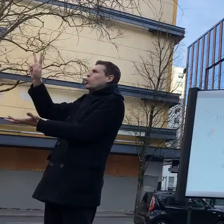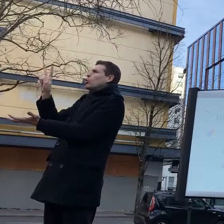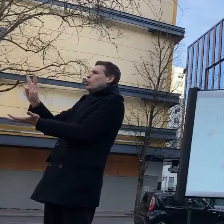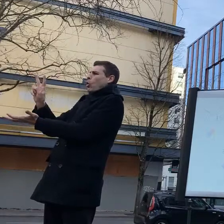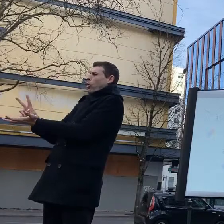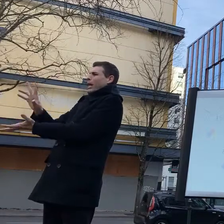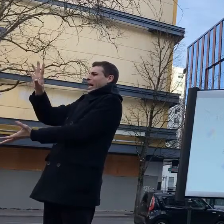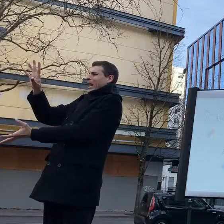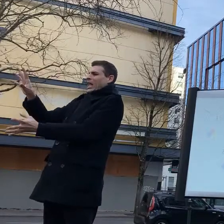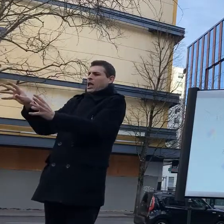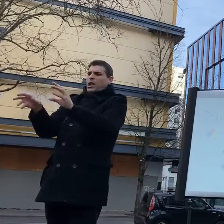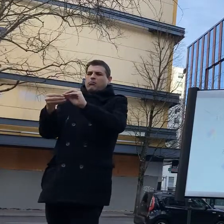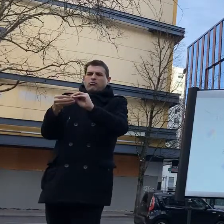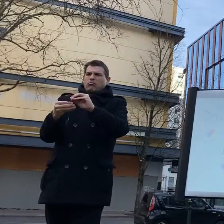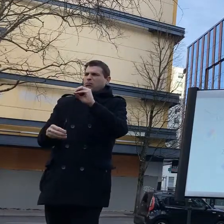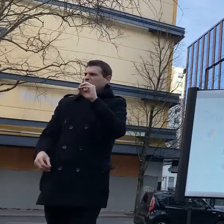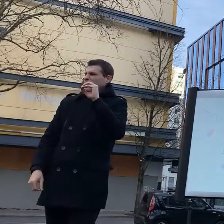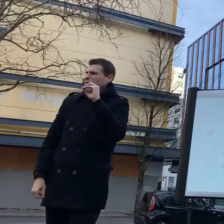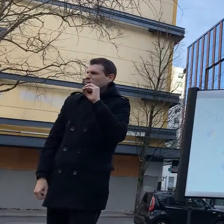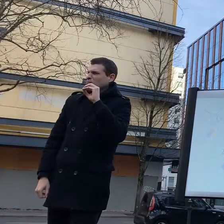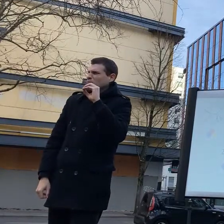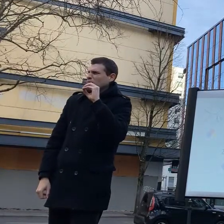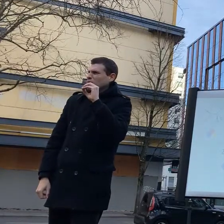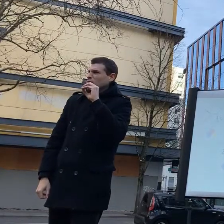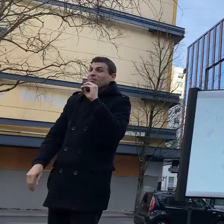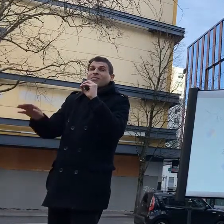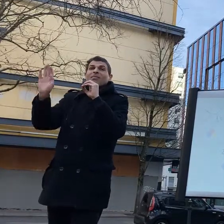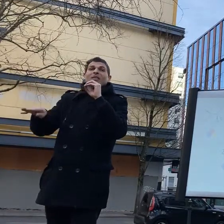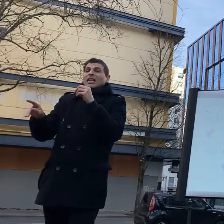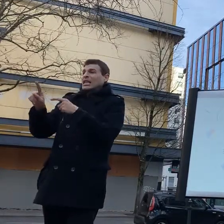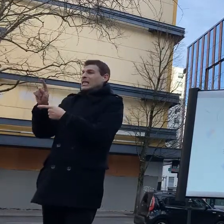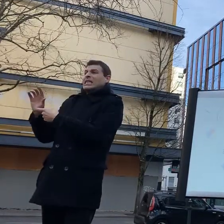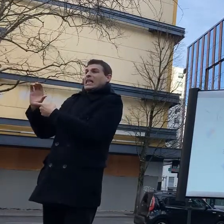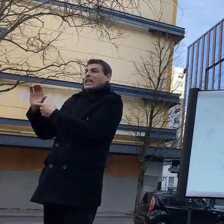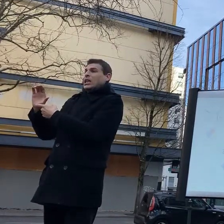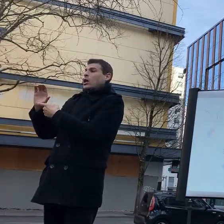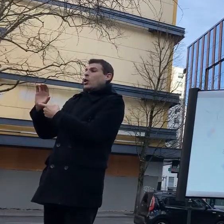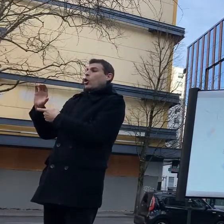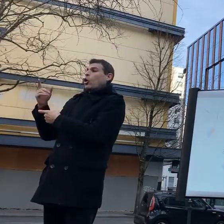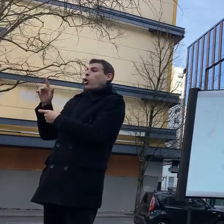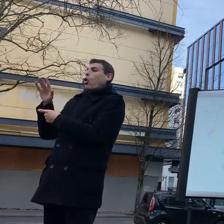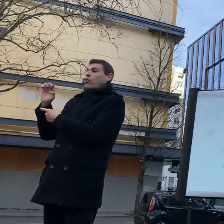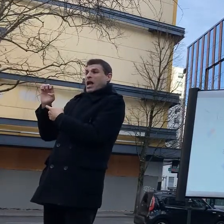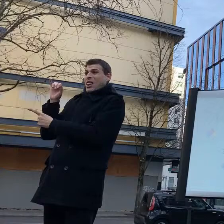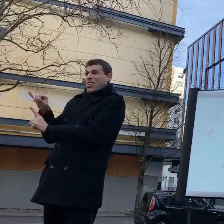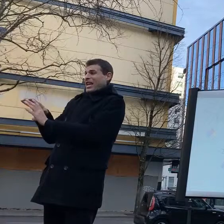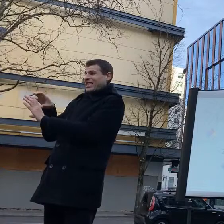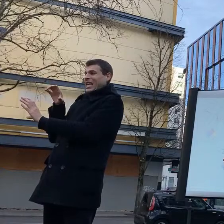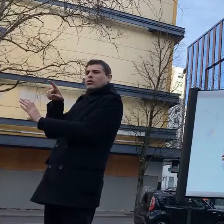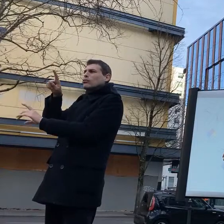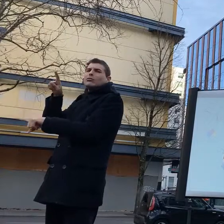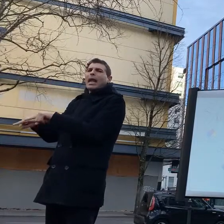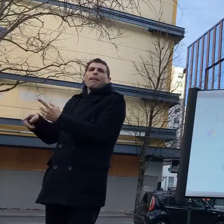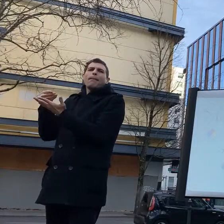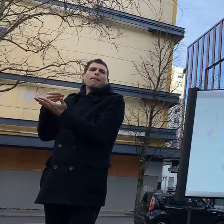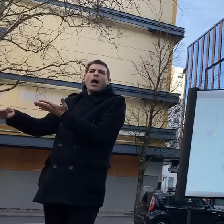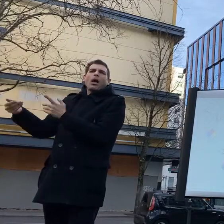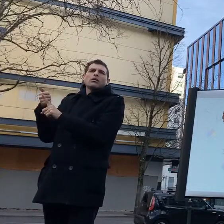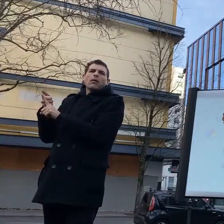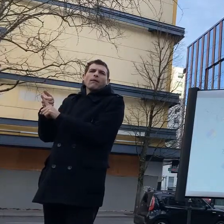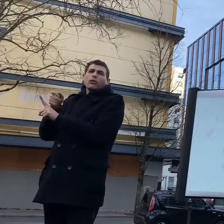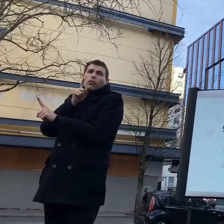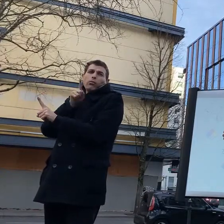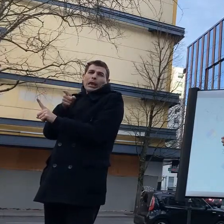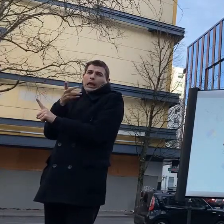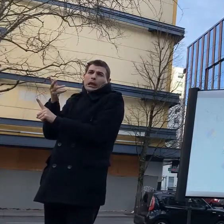can kill nine people with its output as a zero health and this is in comparison to sorry for the